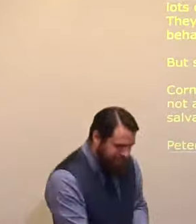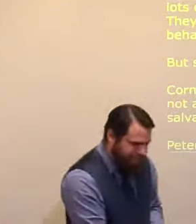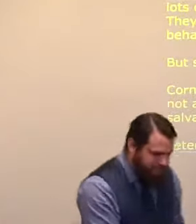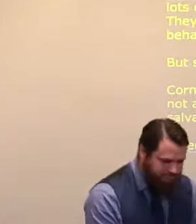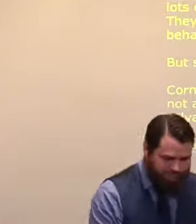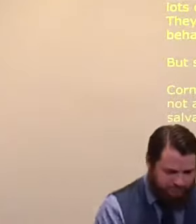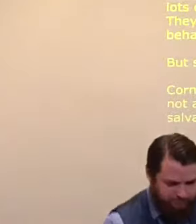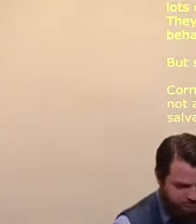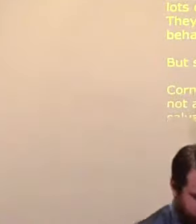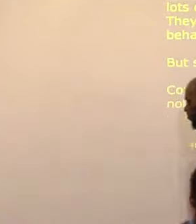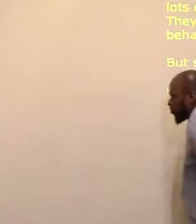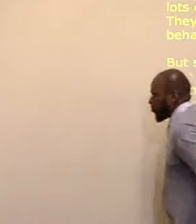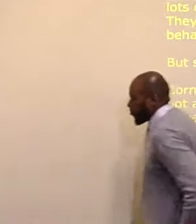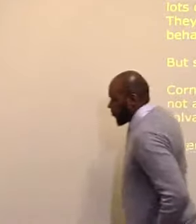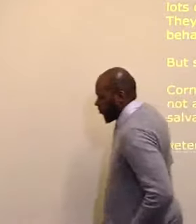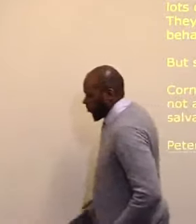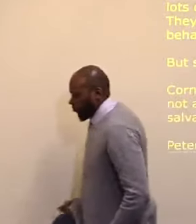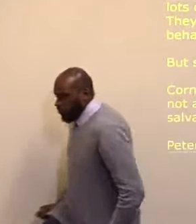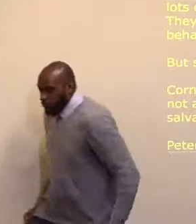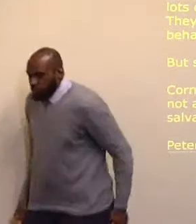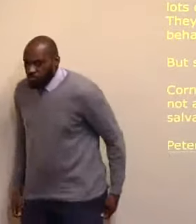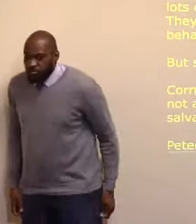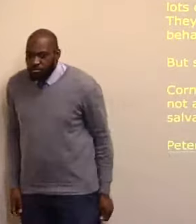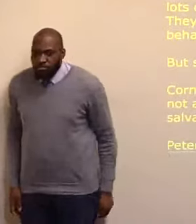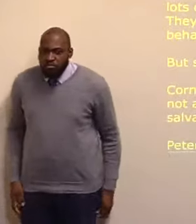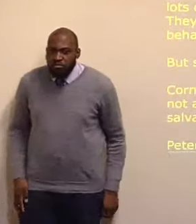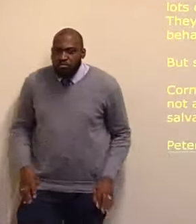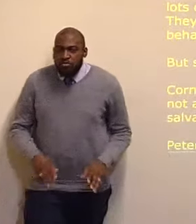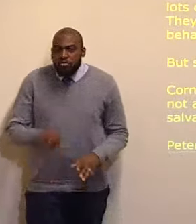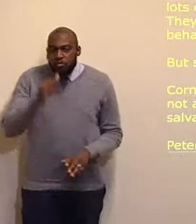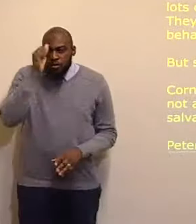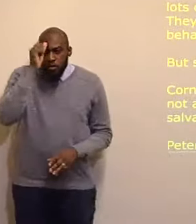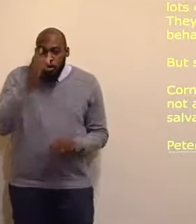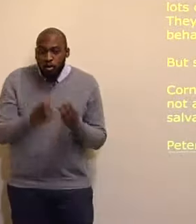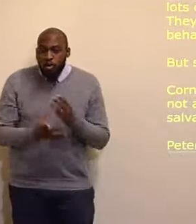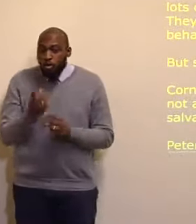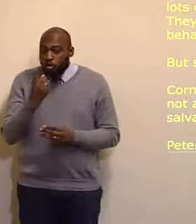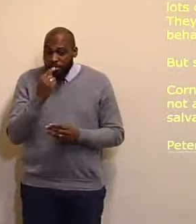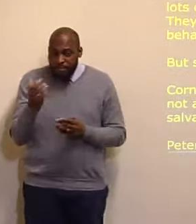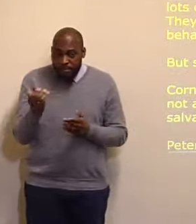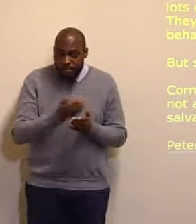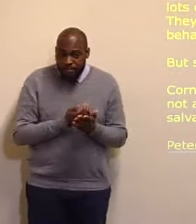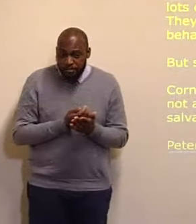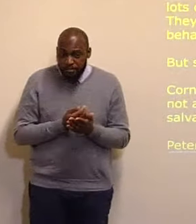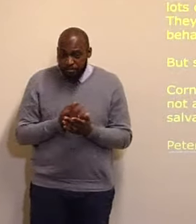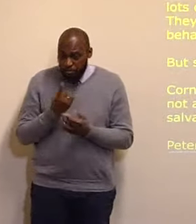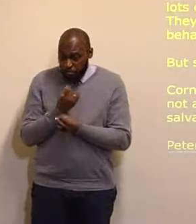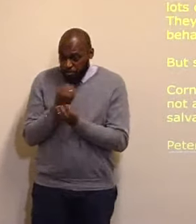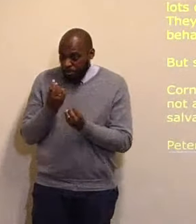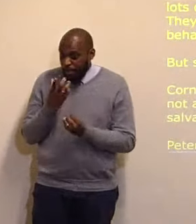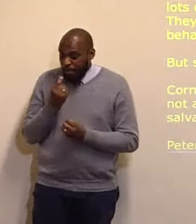he can save, he has power to save, but he always saves, through instrumentality.